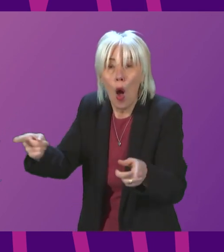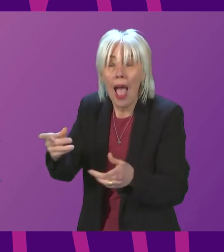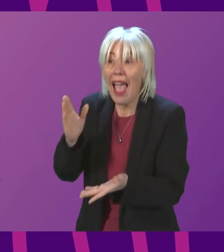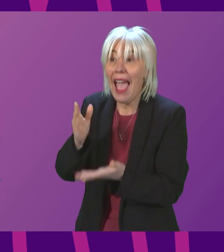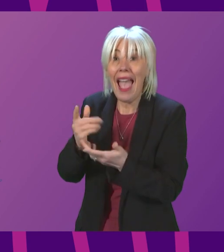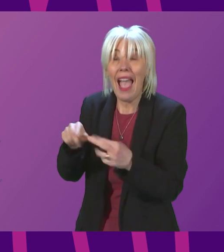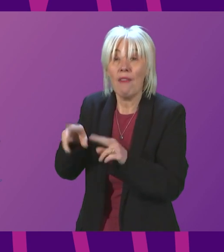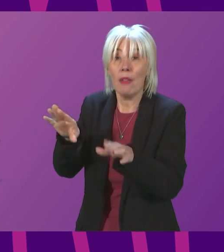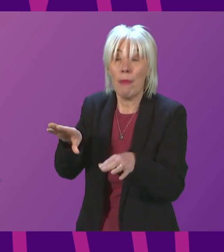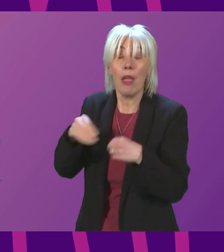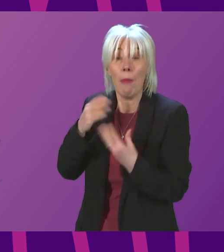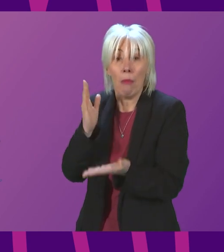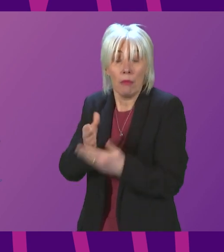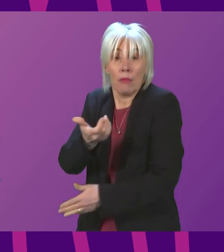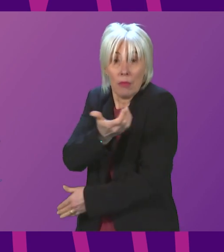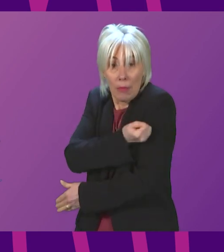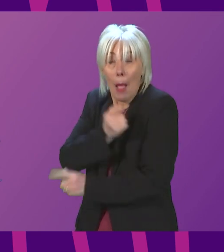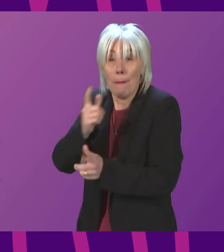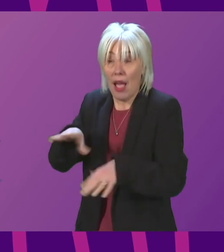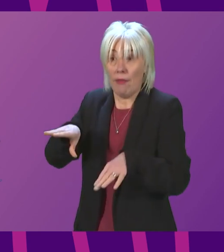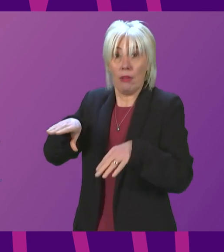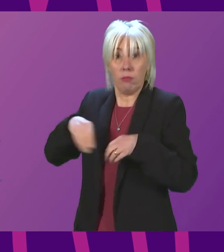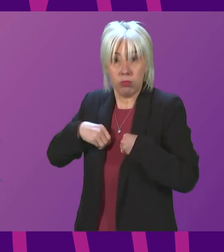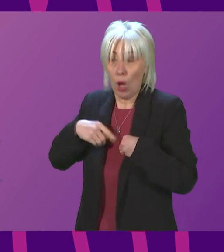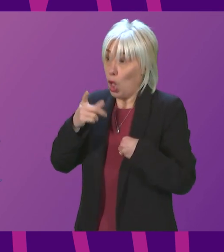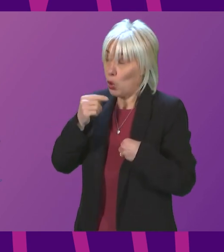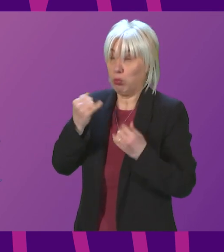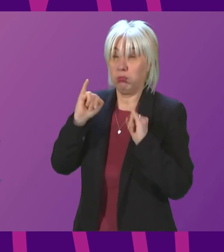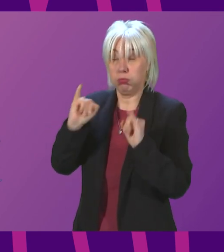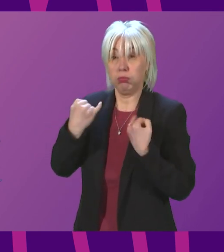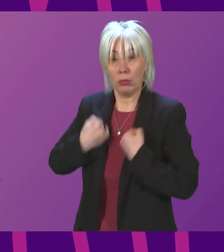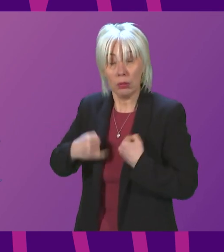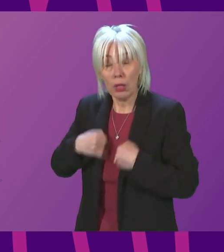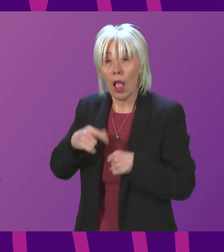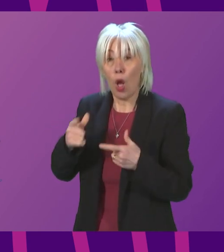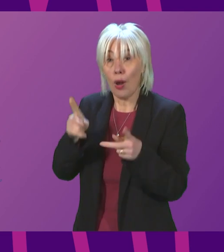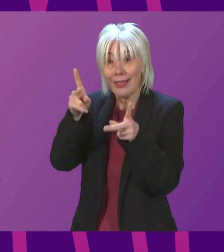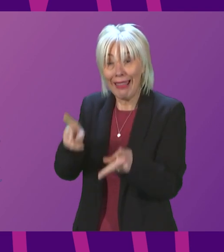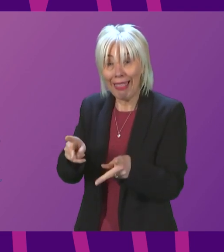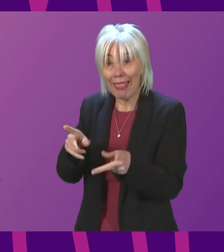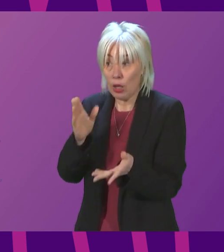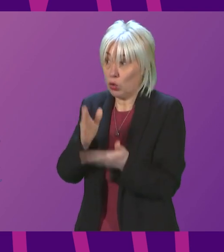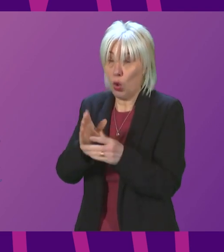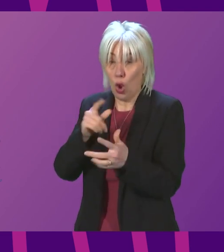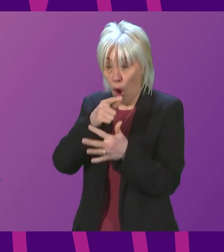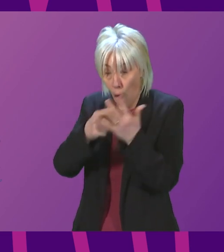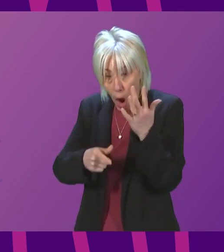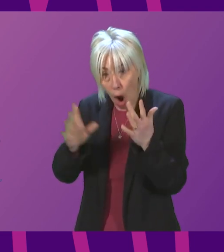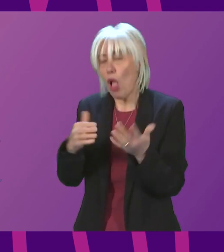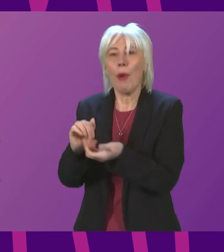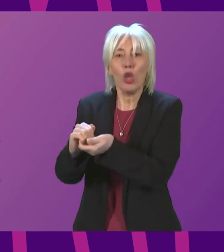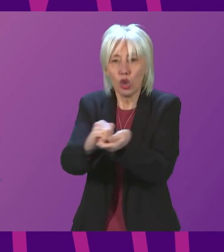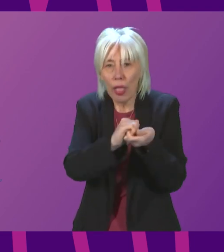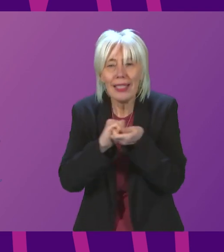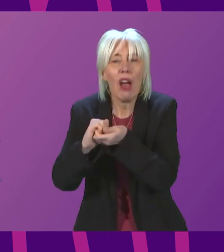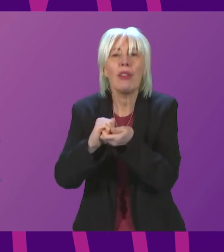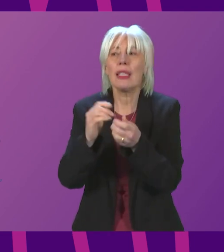risk even with vaccination of serious illness or death if they get this virus so doing all of these things is about solidarity it is about